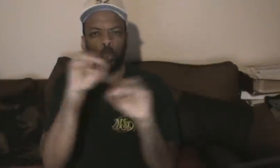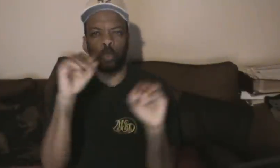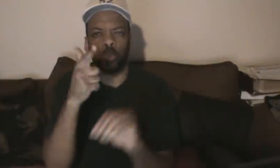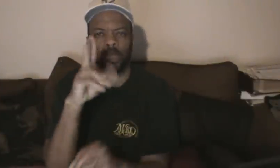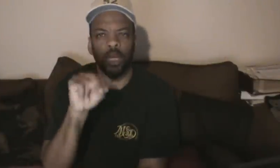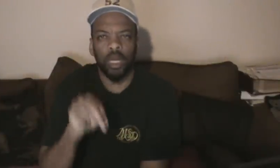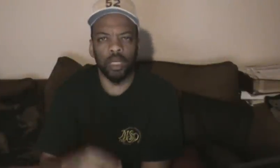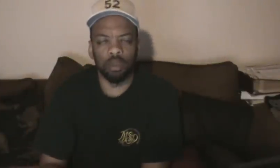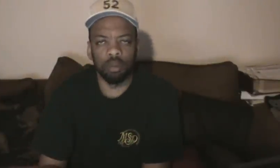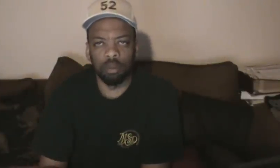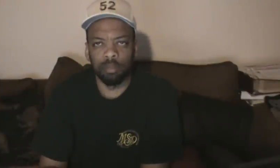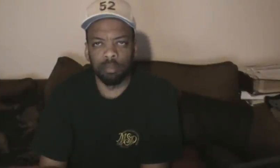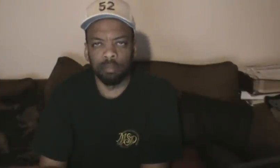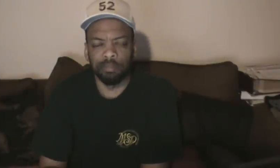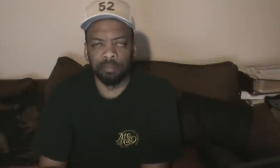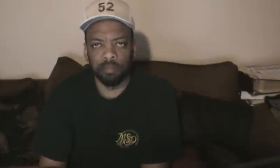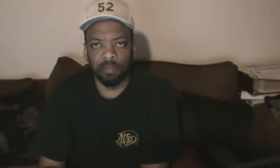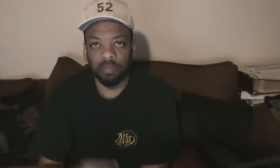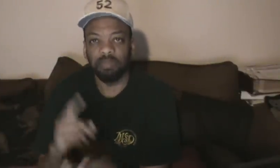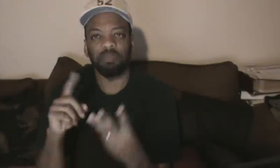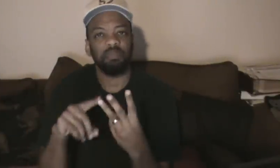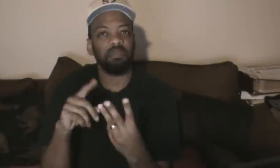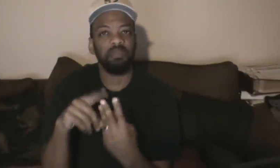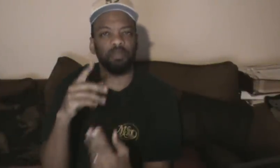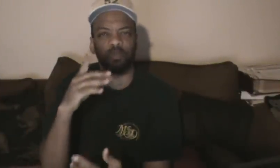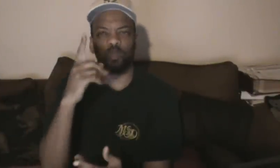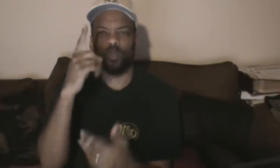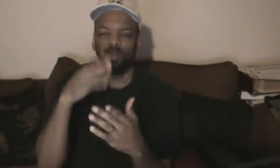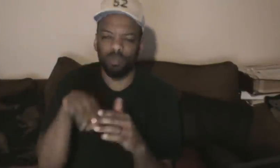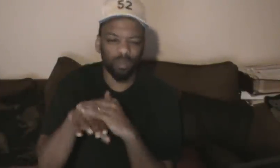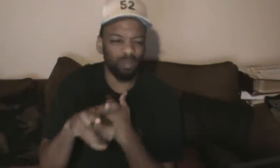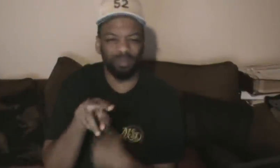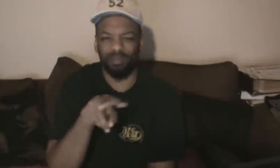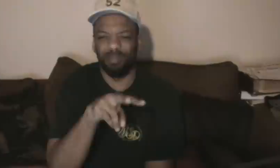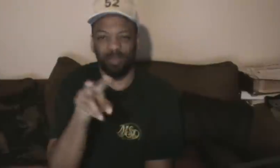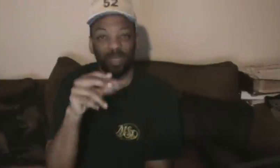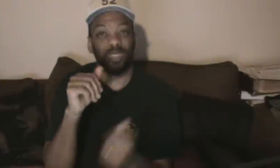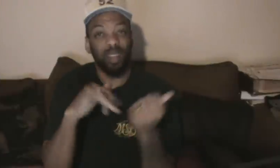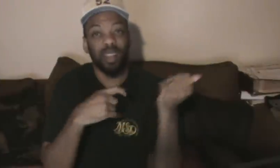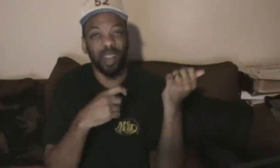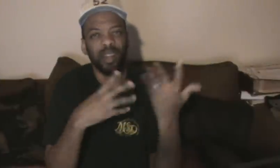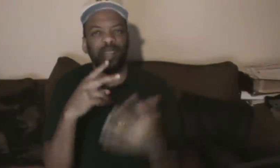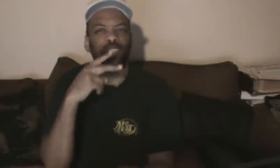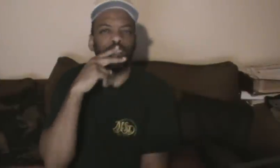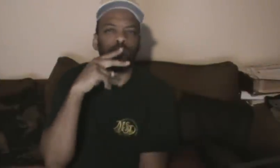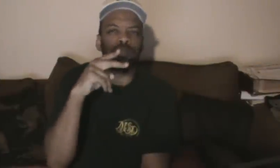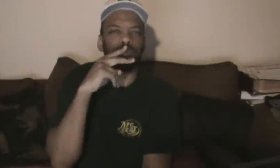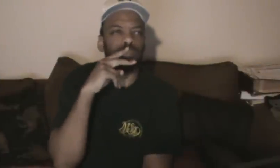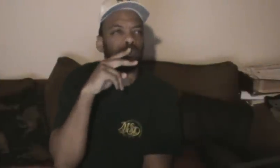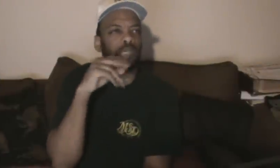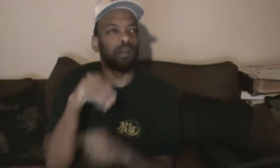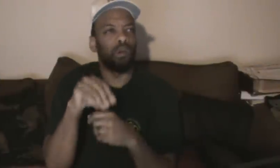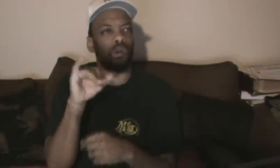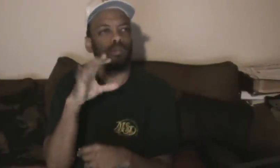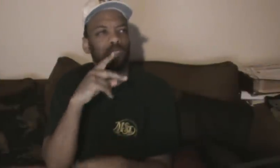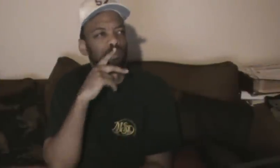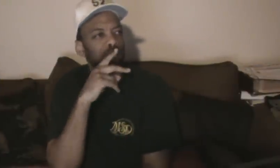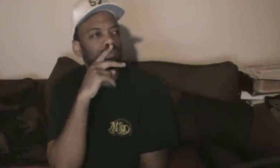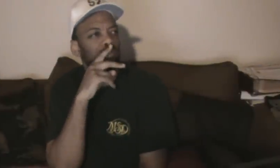responsibility for killing 34 people in recent bombings. In an Internet video that surfaced over the weekend, the Islamic militant group